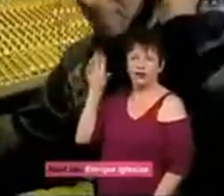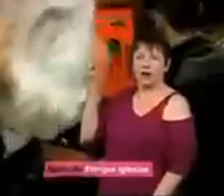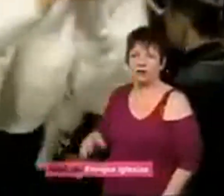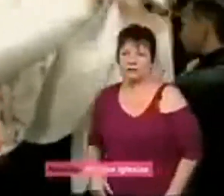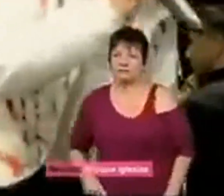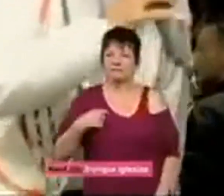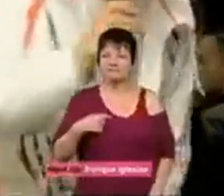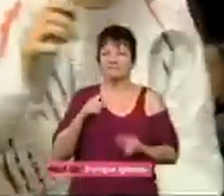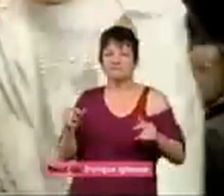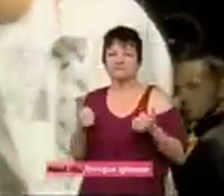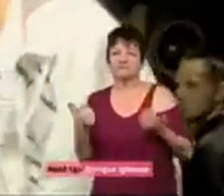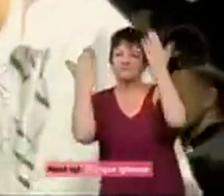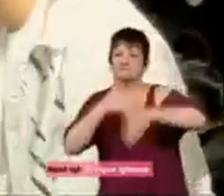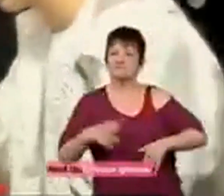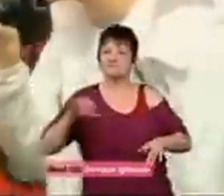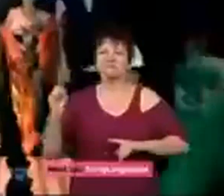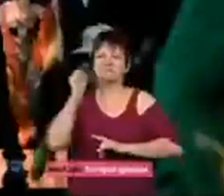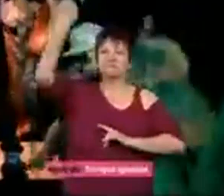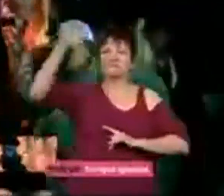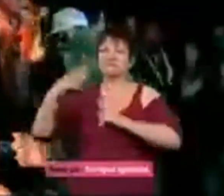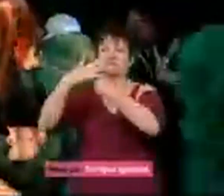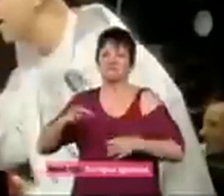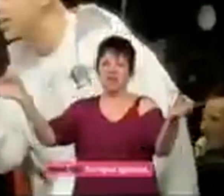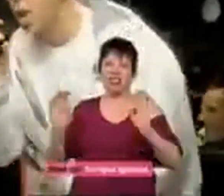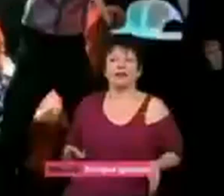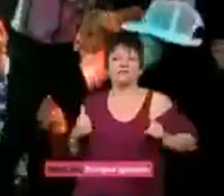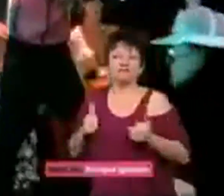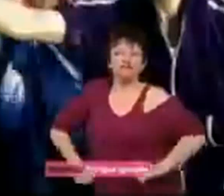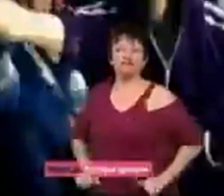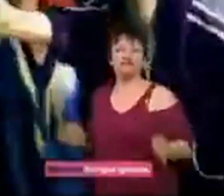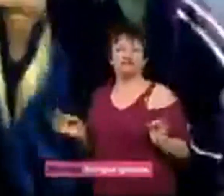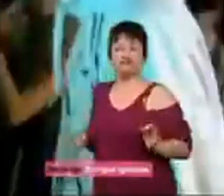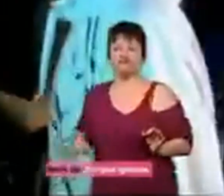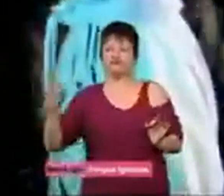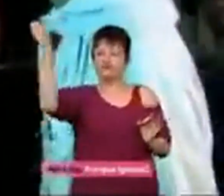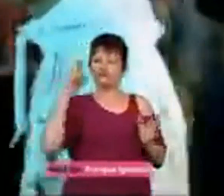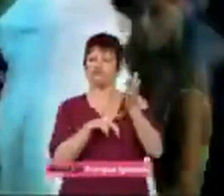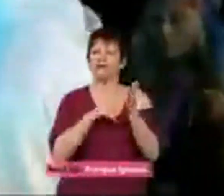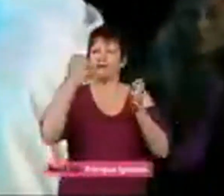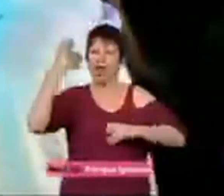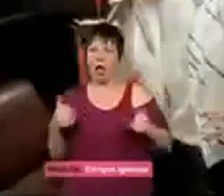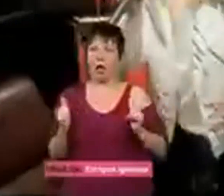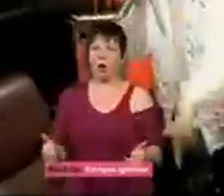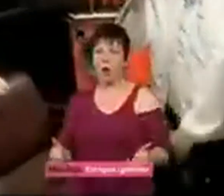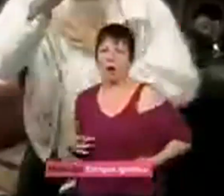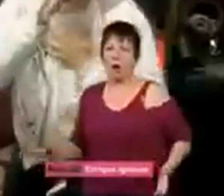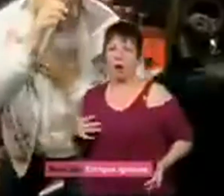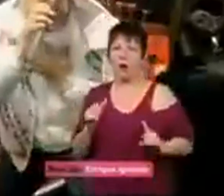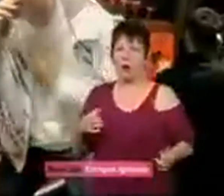cool hook doing sick tonight i'm like superman without quick tonight and i look well sick in a uv light speaking of sick that's me on the